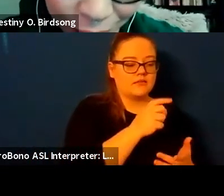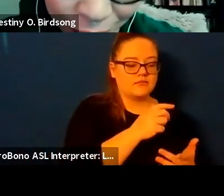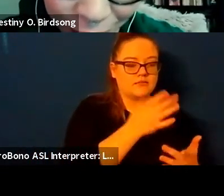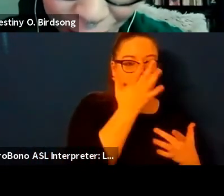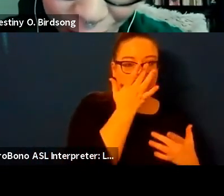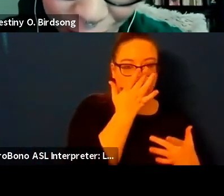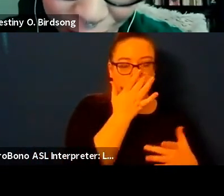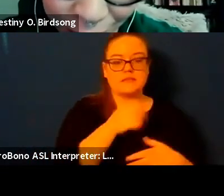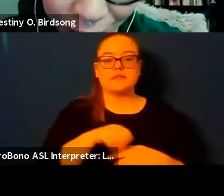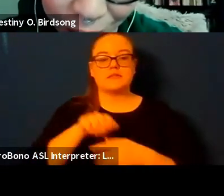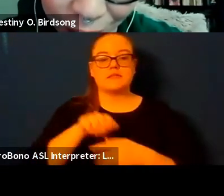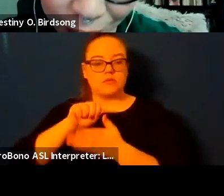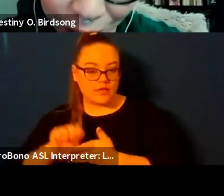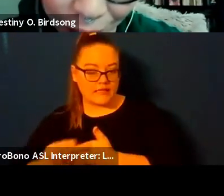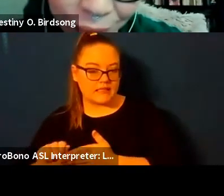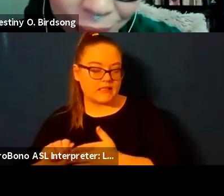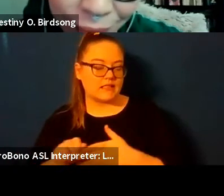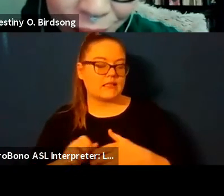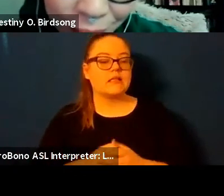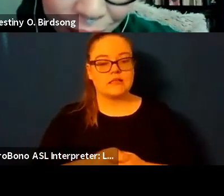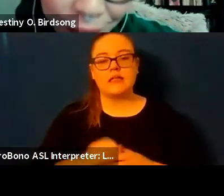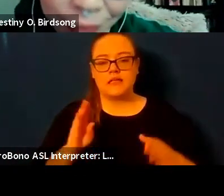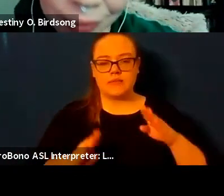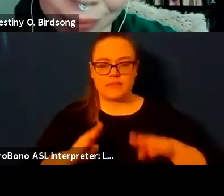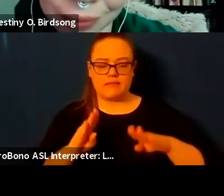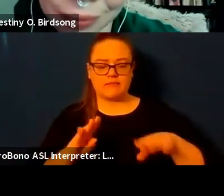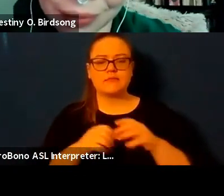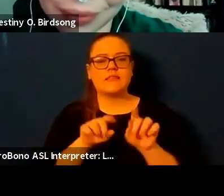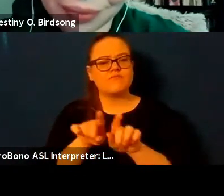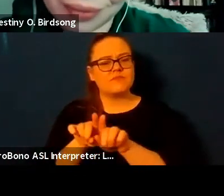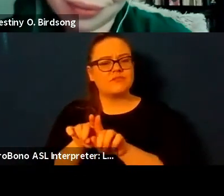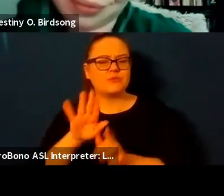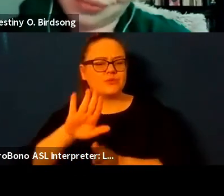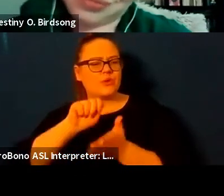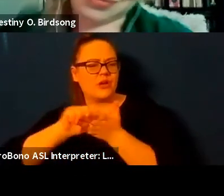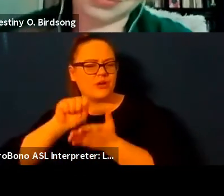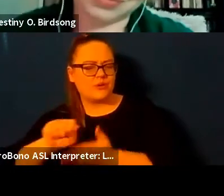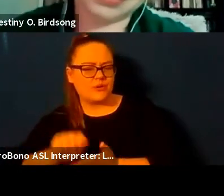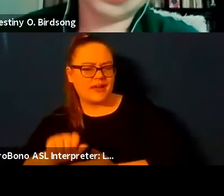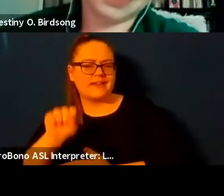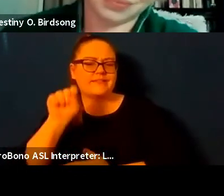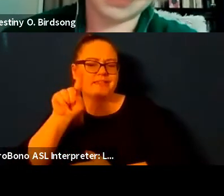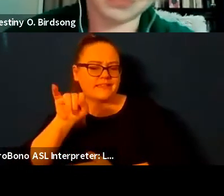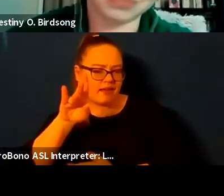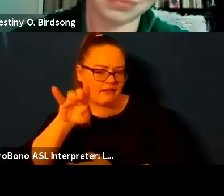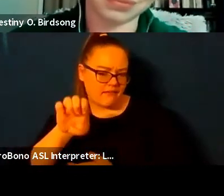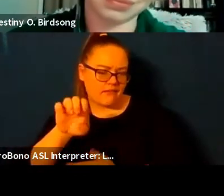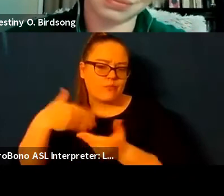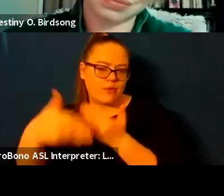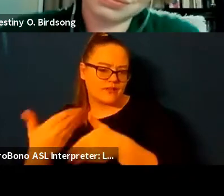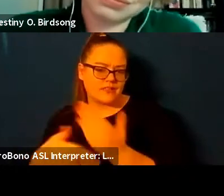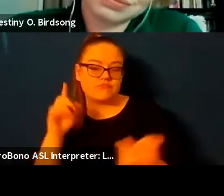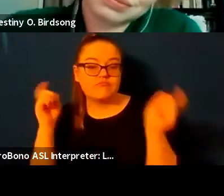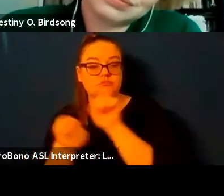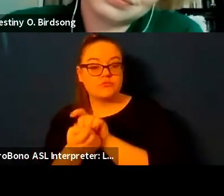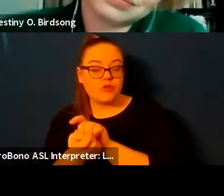how have your or do your writing practices shift and change in reaction um you know to